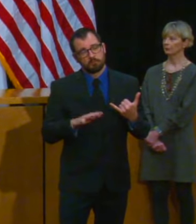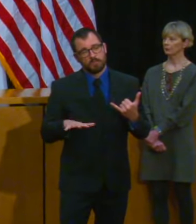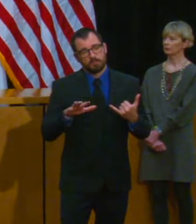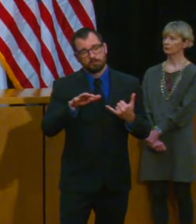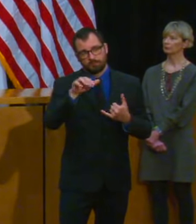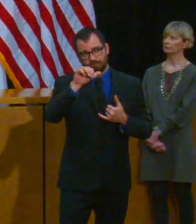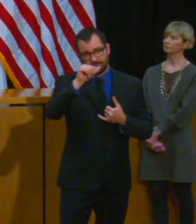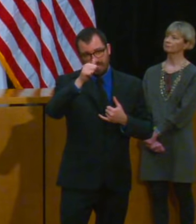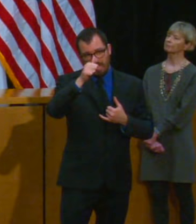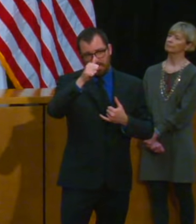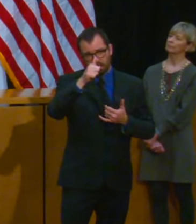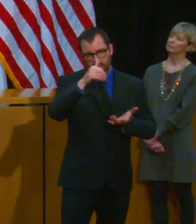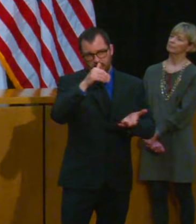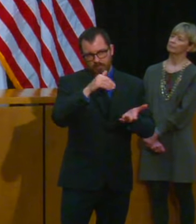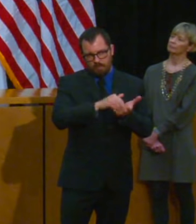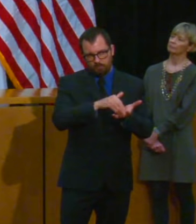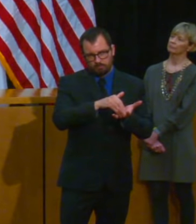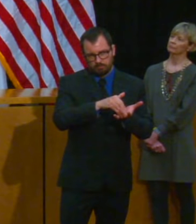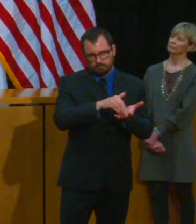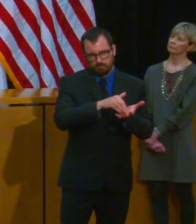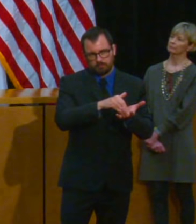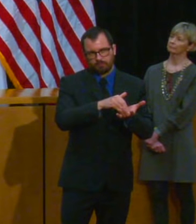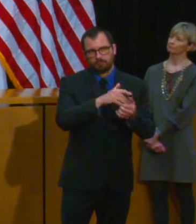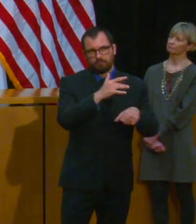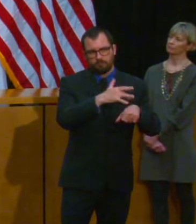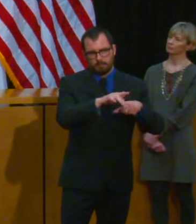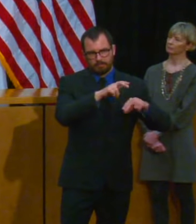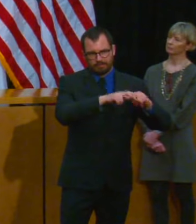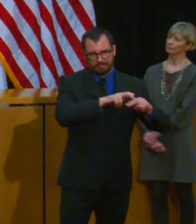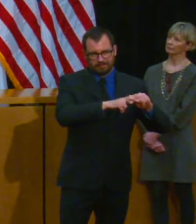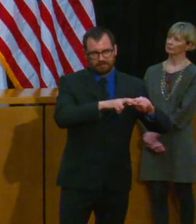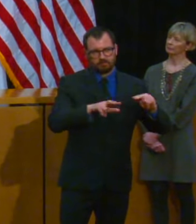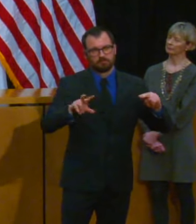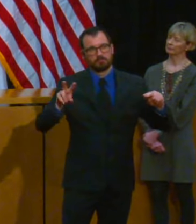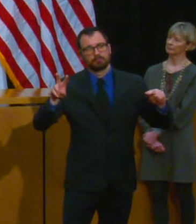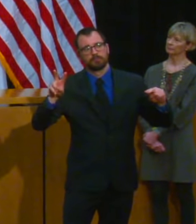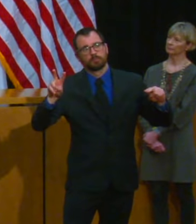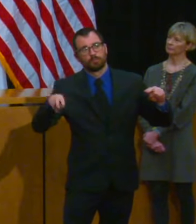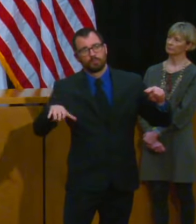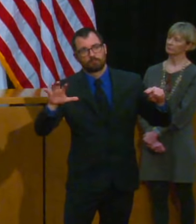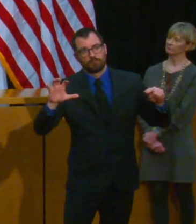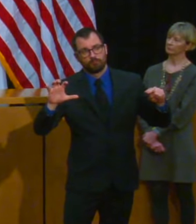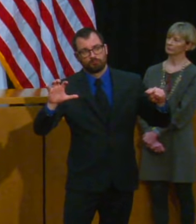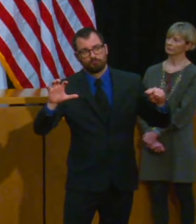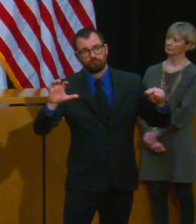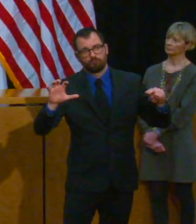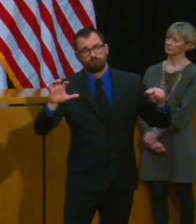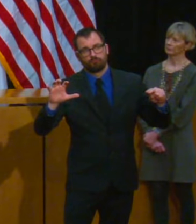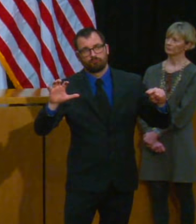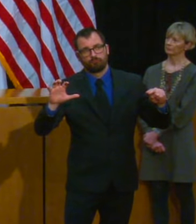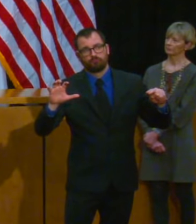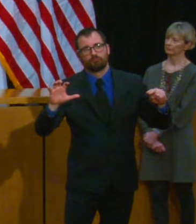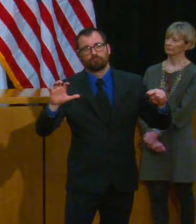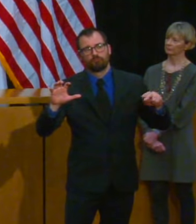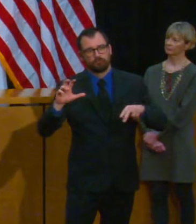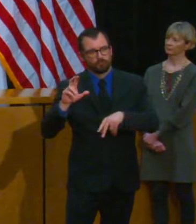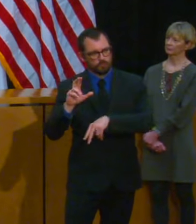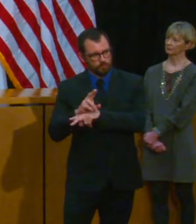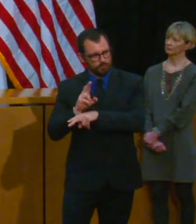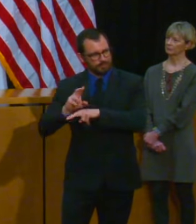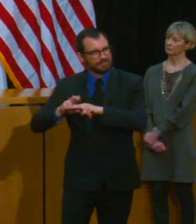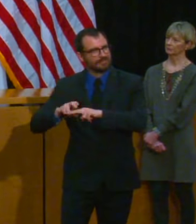on the ground and using those available seats and it's certainly our view that